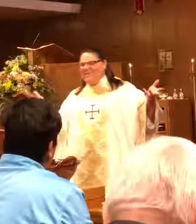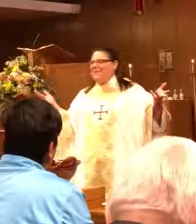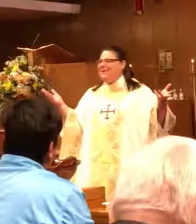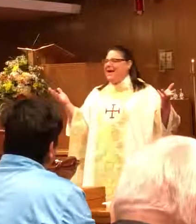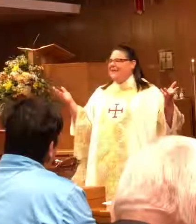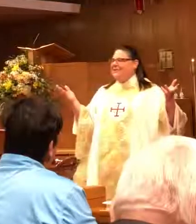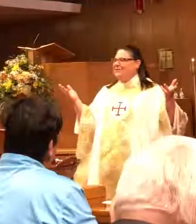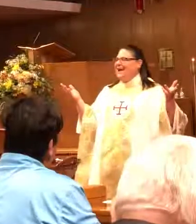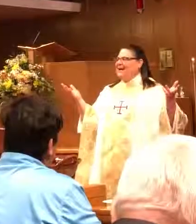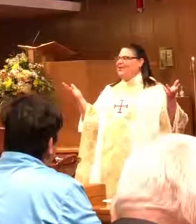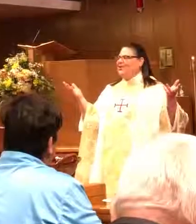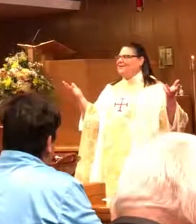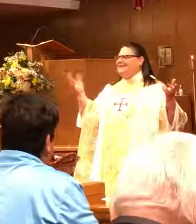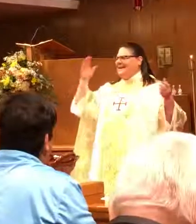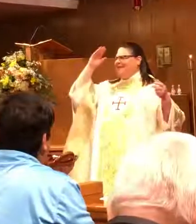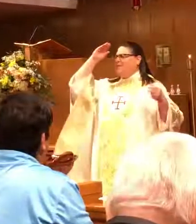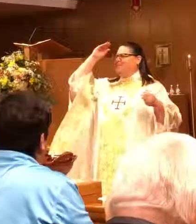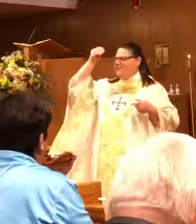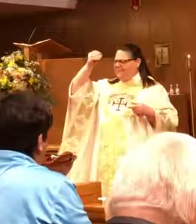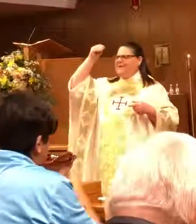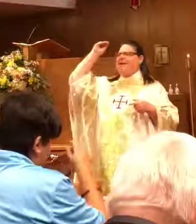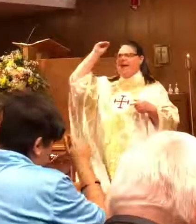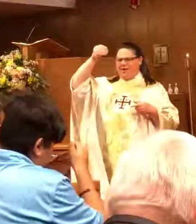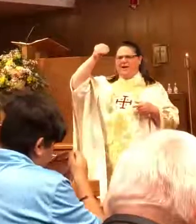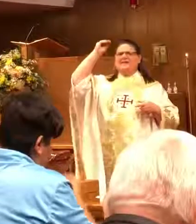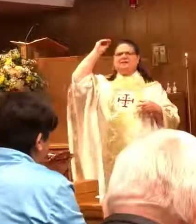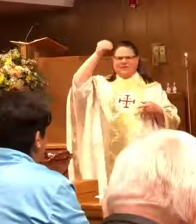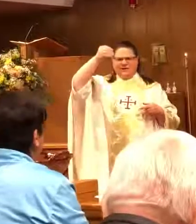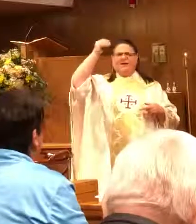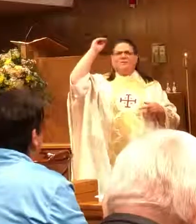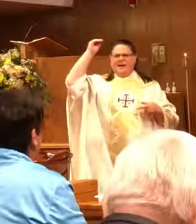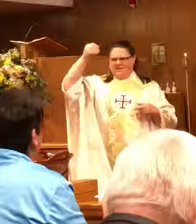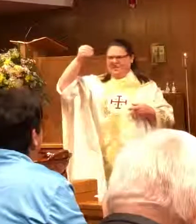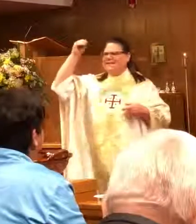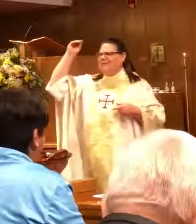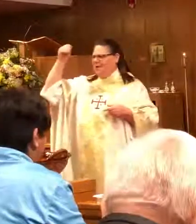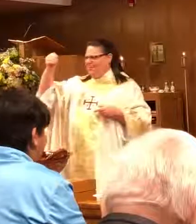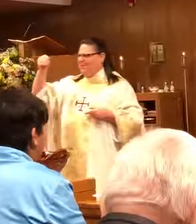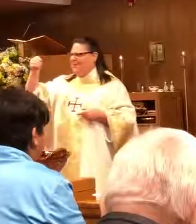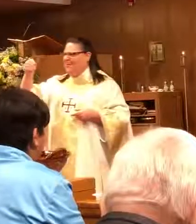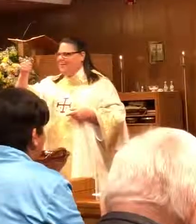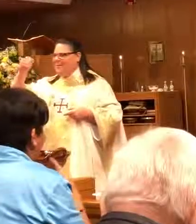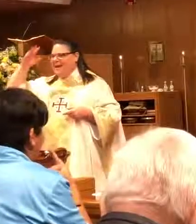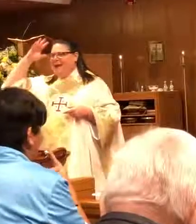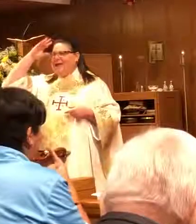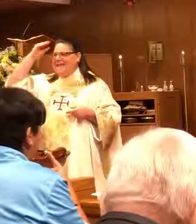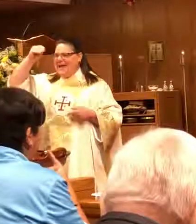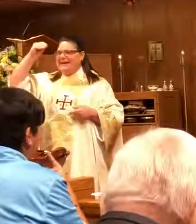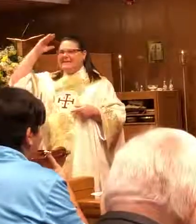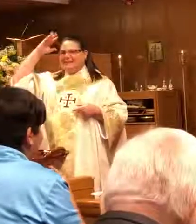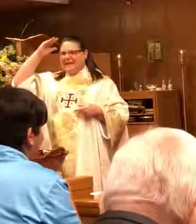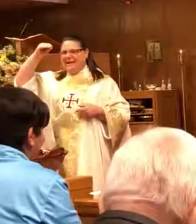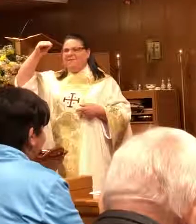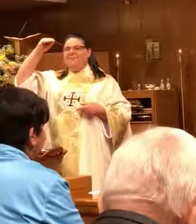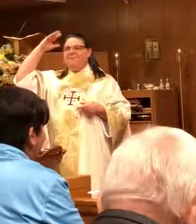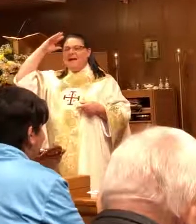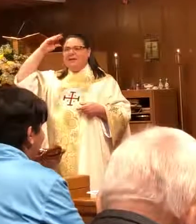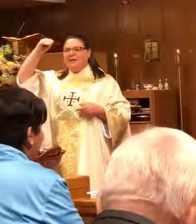where people had a certain kind of courtesy, and they would tip their hat on the street whenever they saw people coming by. That is a sign for male,